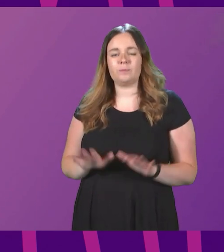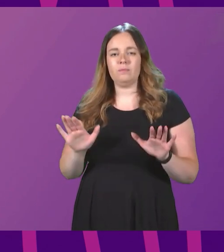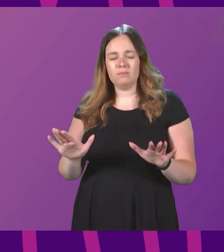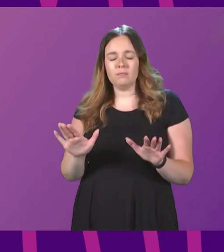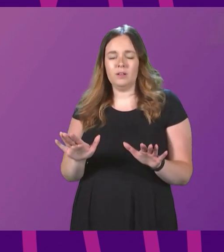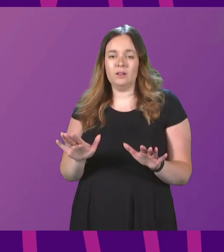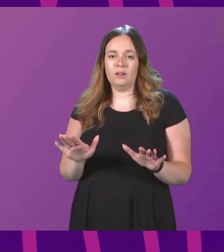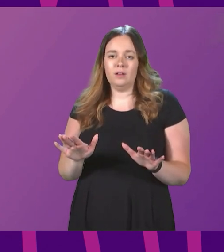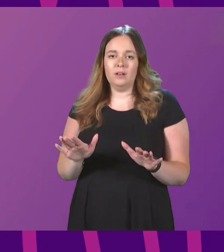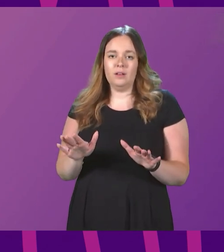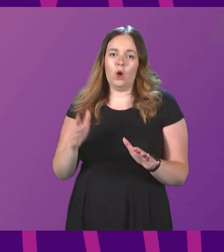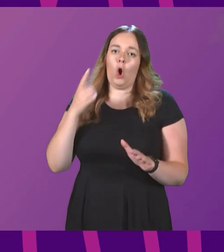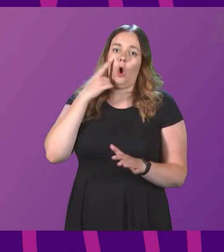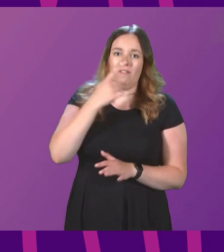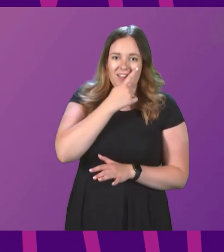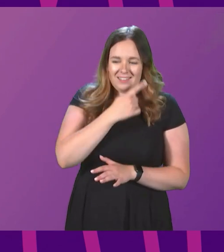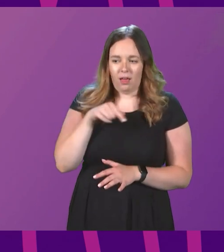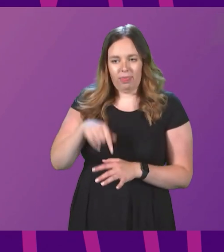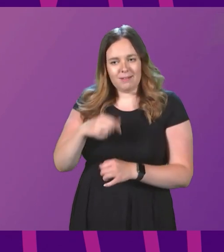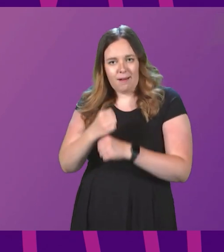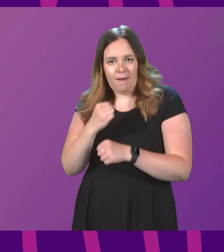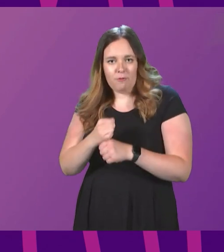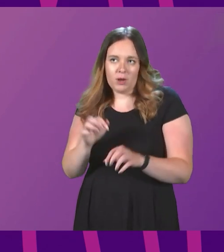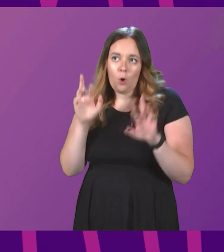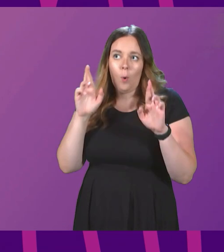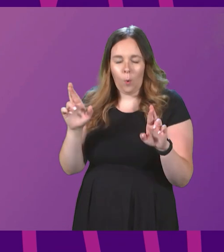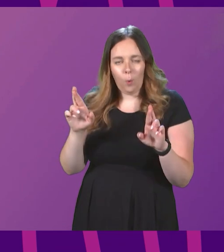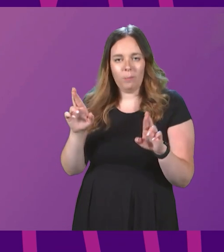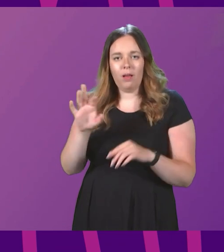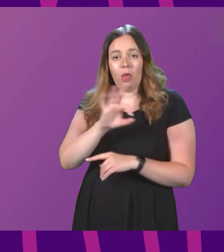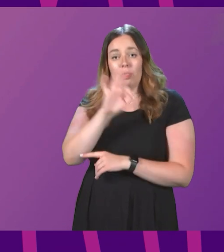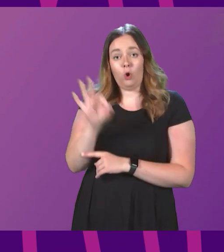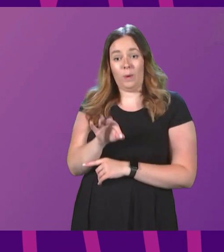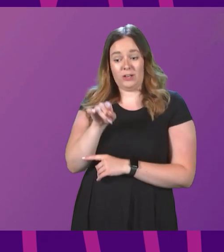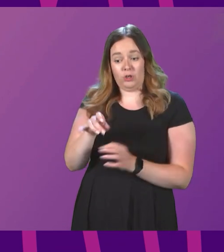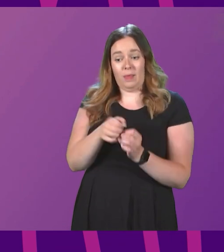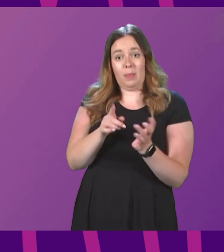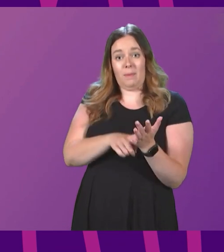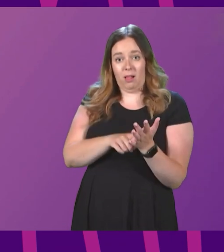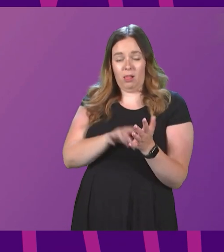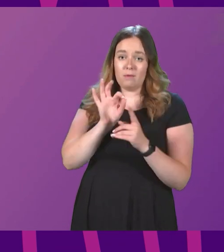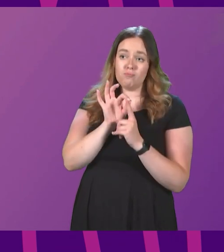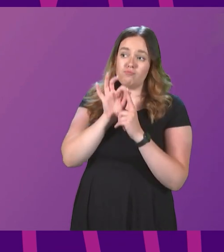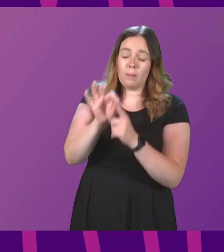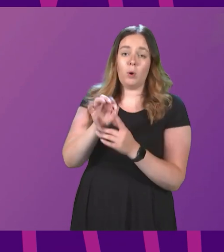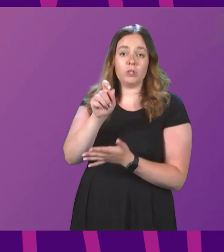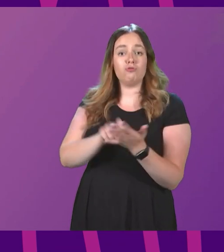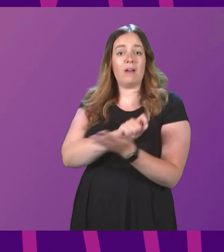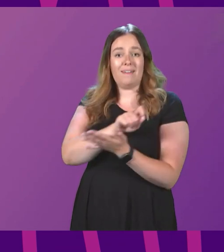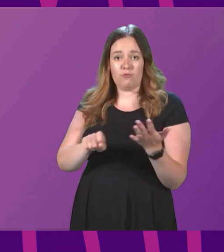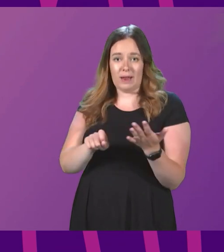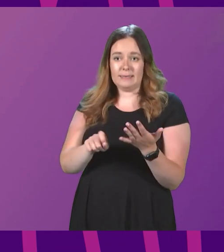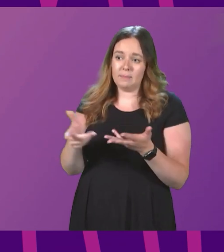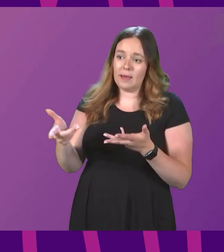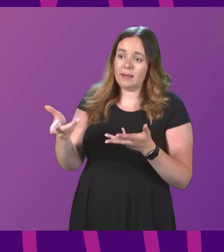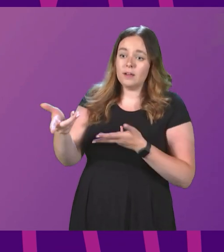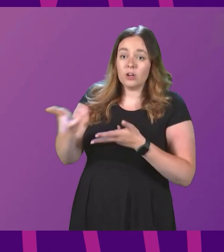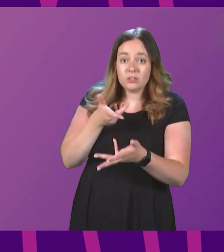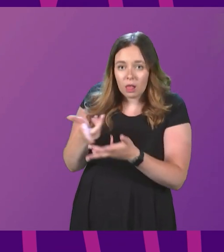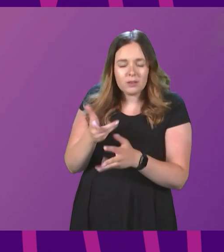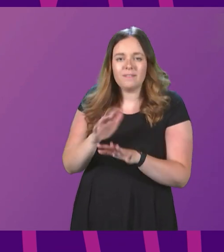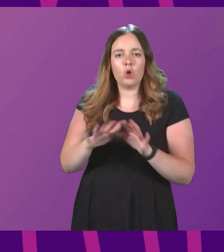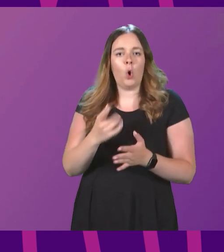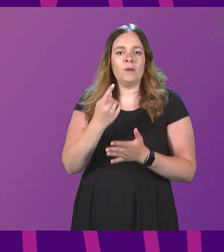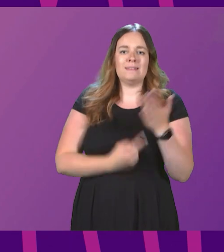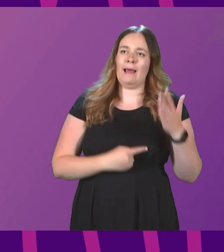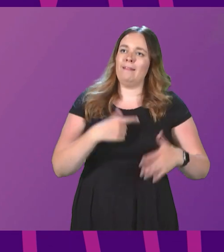obviously, it is this government's hope that the question in this bill, proposing a referendum that is consultative, not self